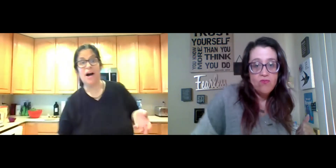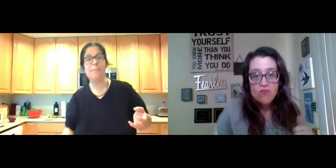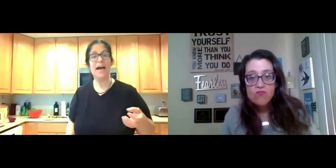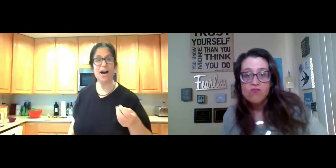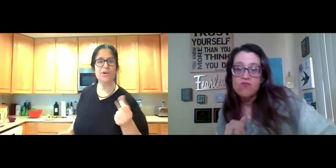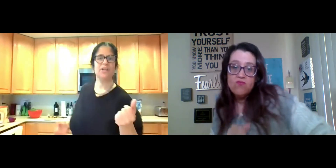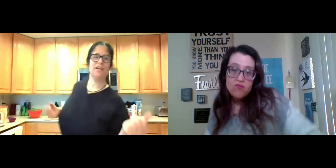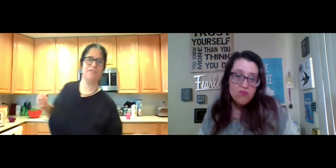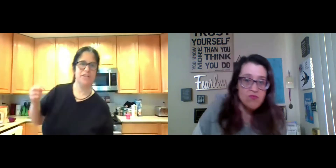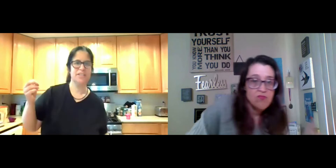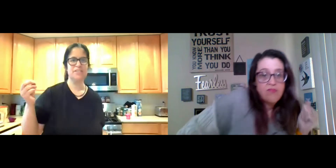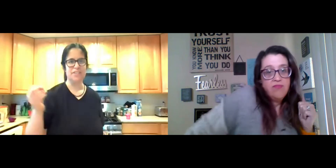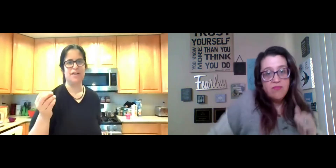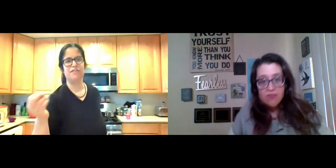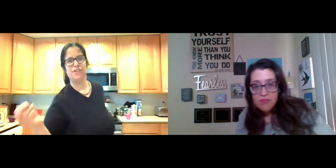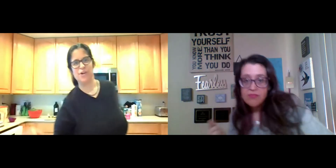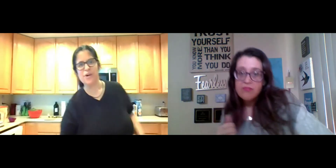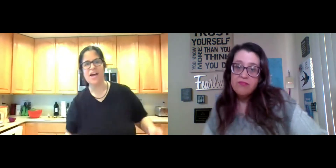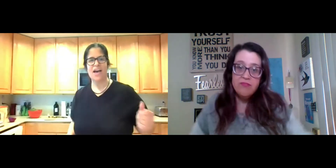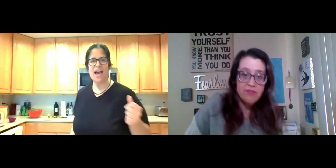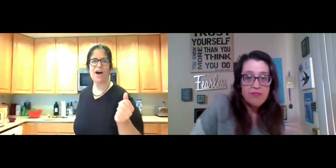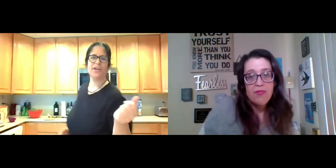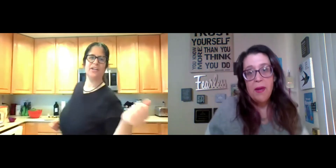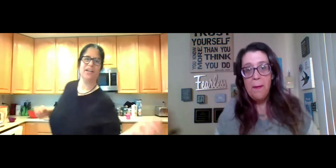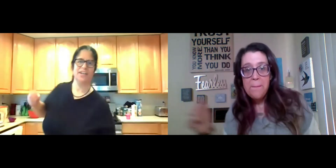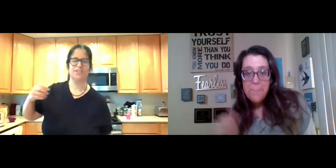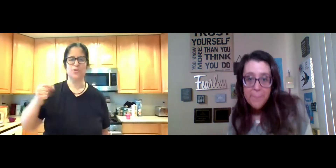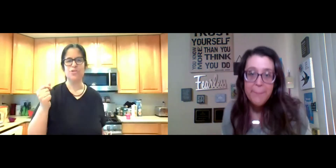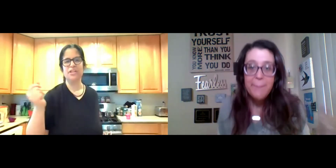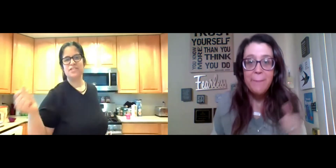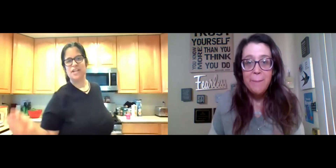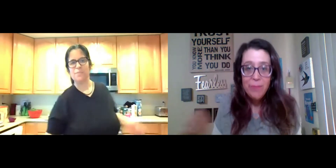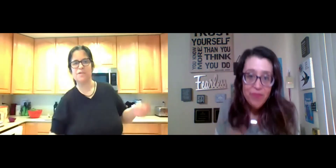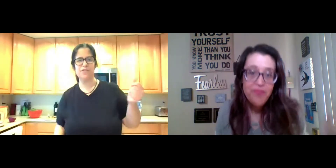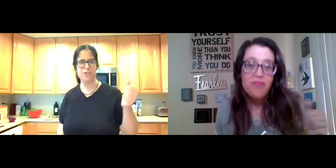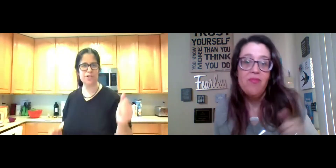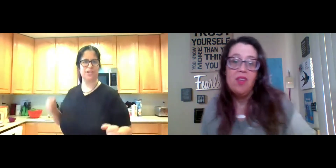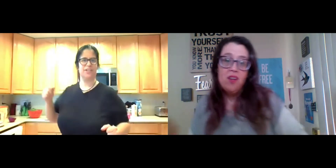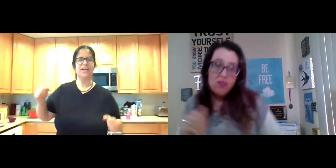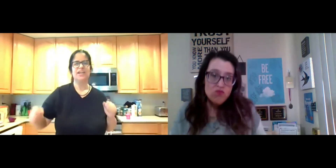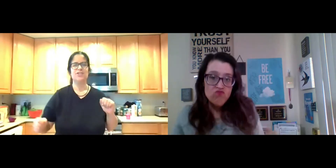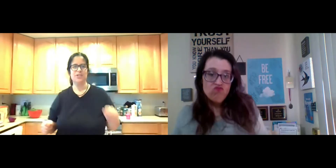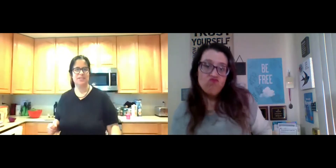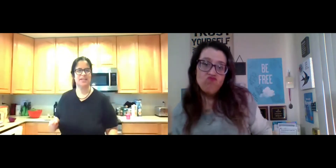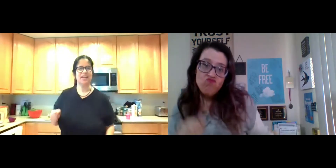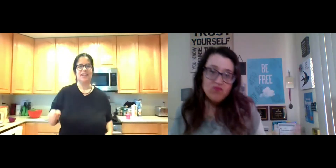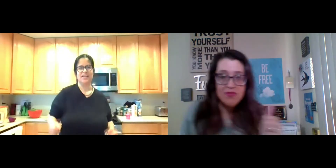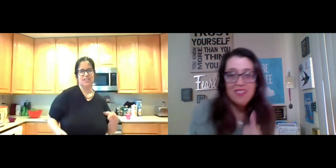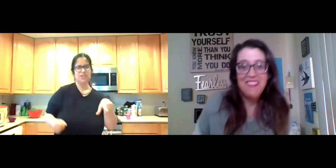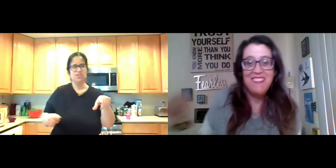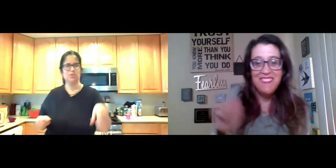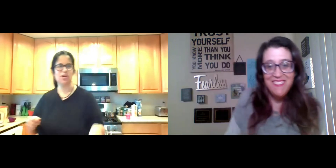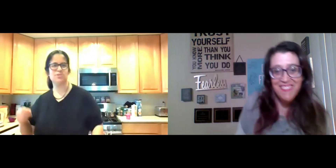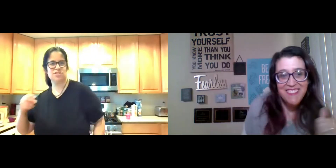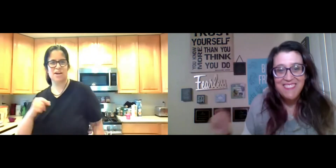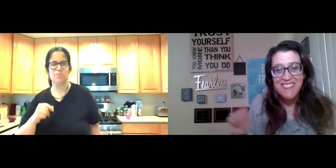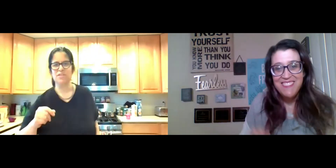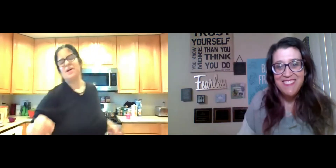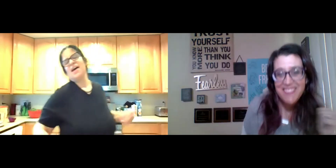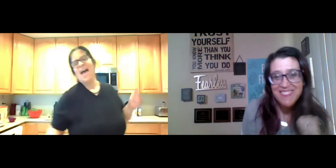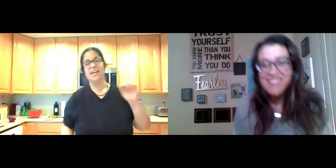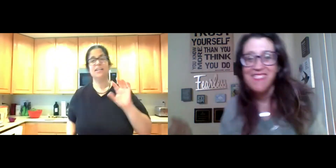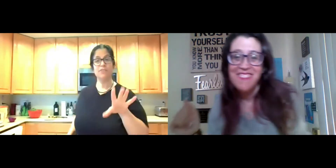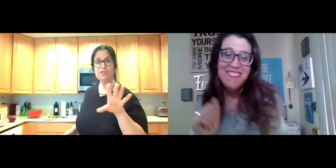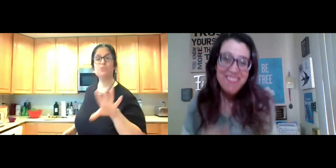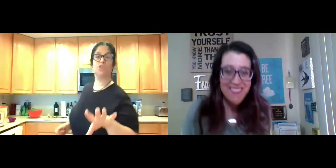busy mom. How can I fit in stuff? You know, how can I do things to help me feel good during the day? And look at you go, she's got